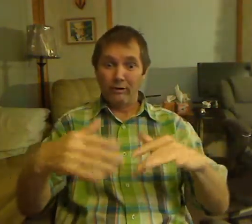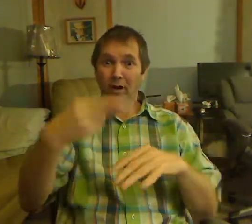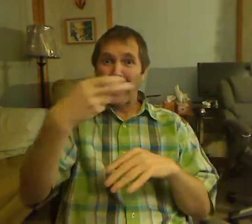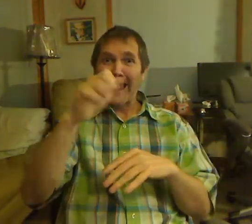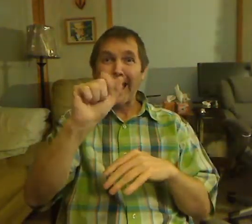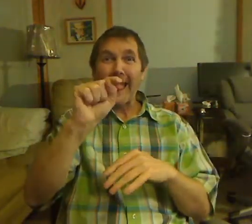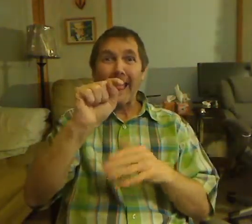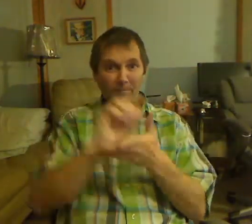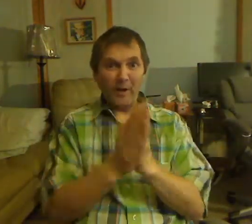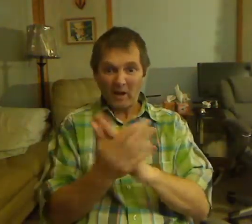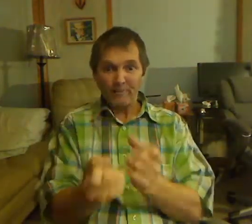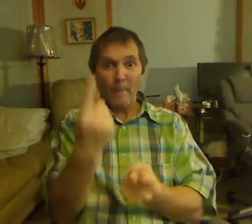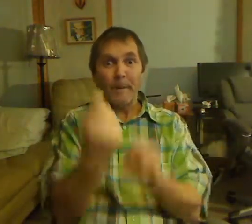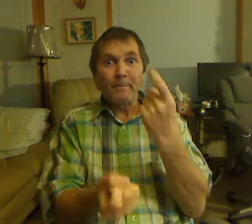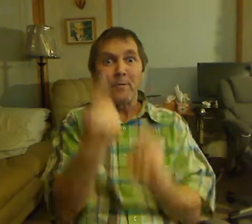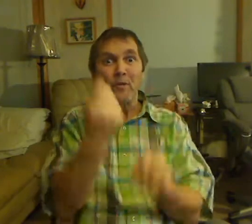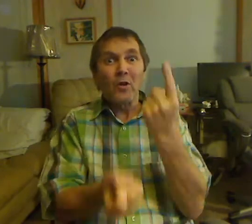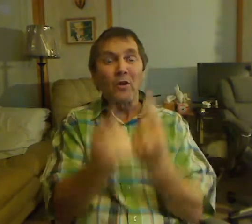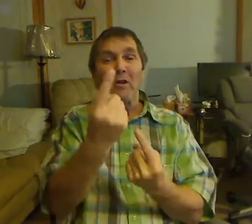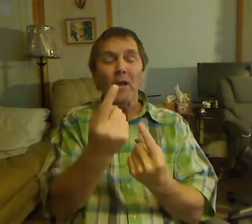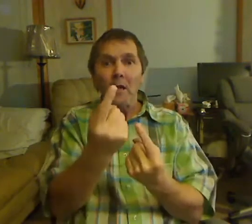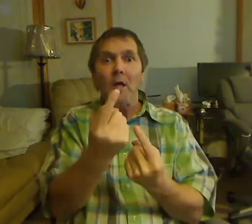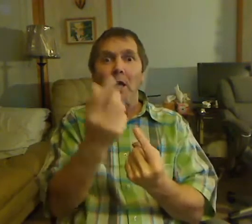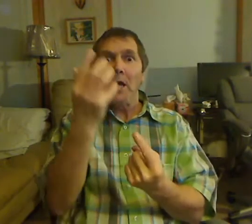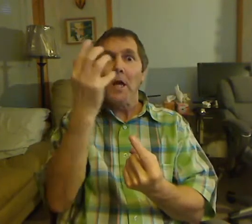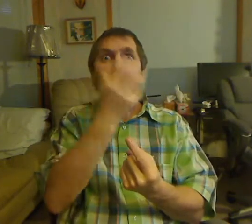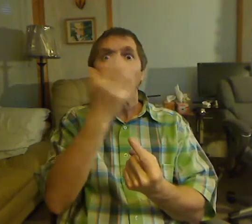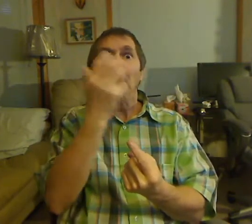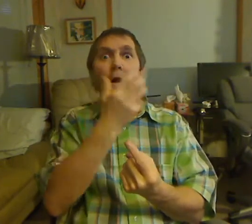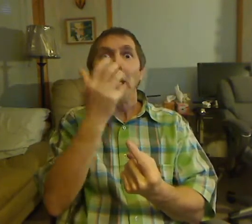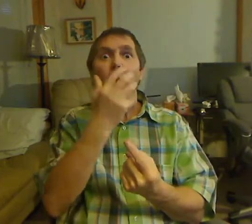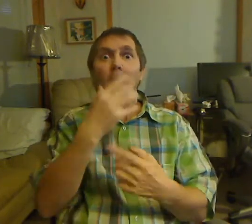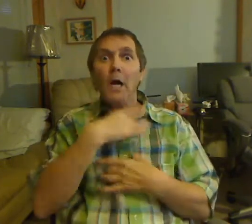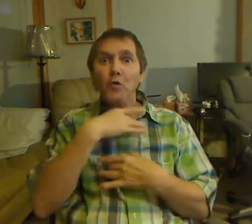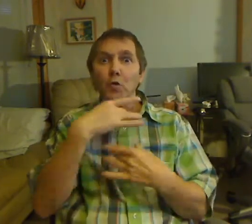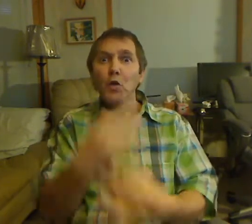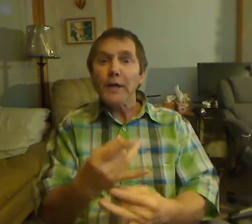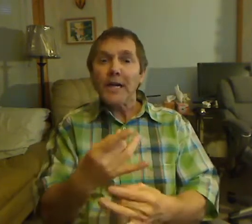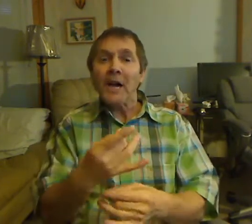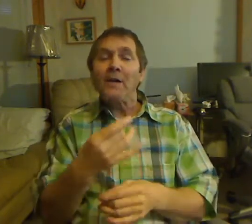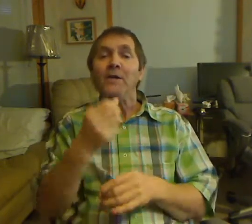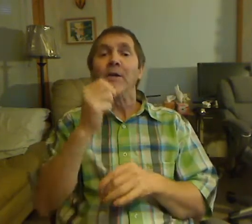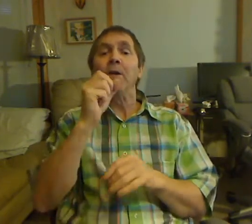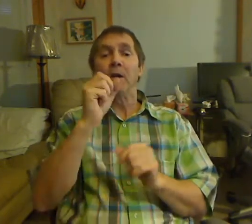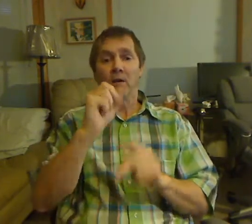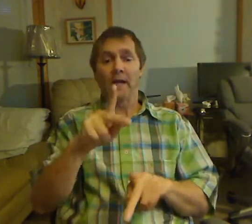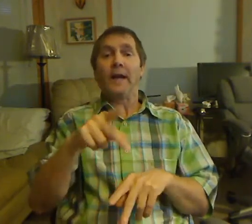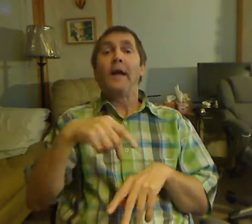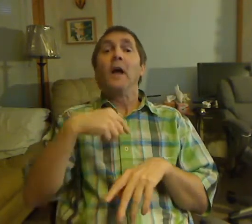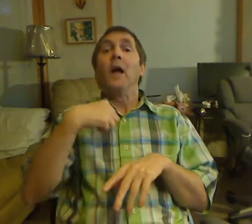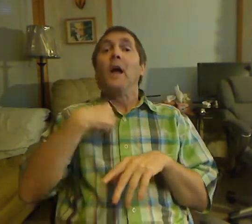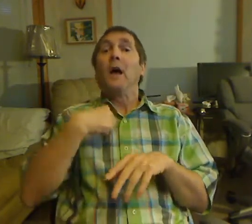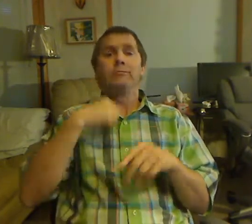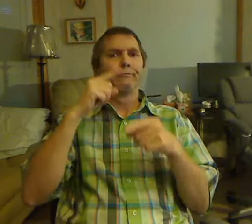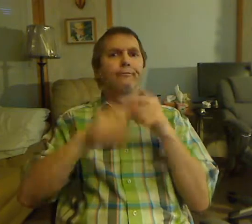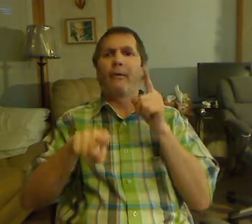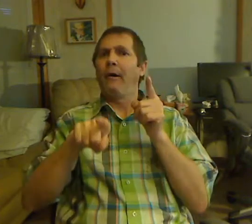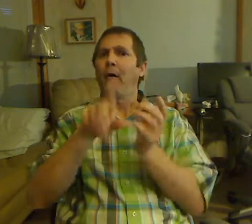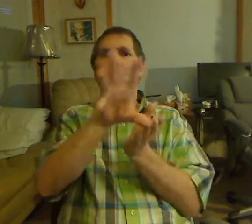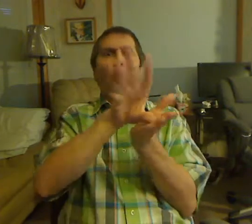Okay, so using the term cook in a fairly broad sense, but isn't it the thought that counts? I don't think it's enough for one. What's that, working for one or